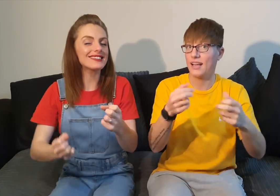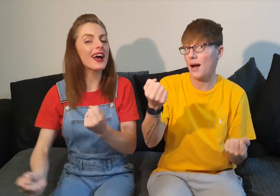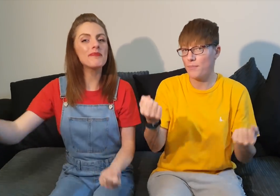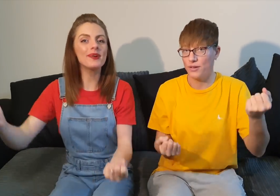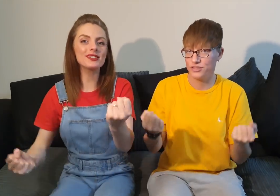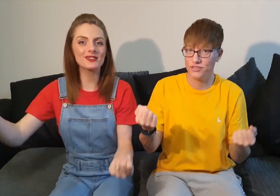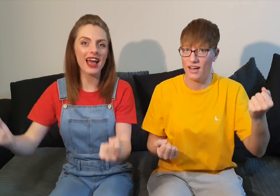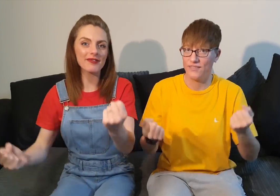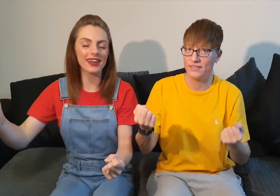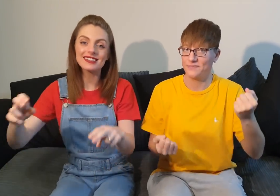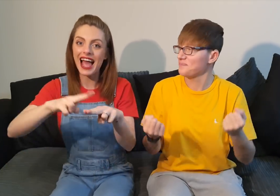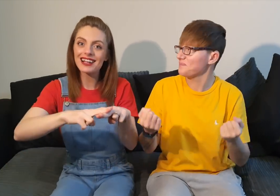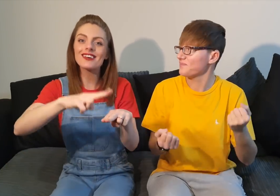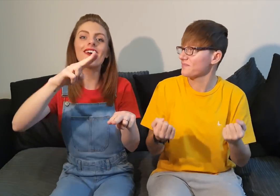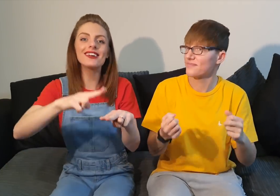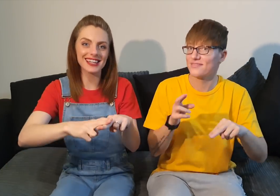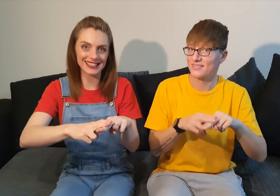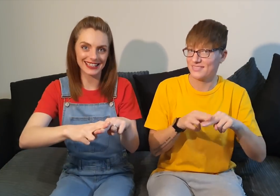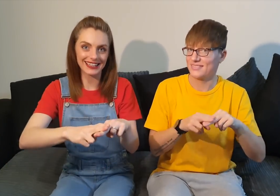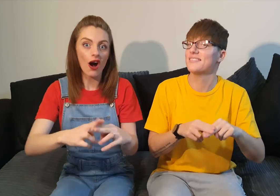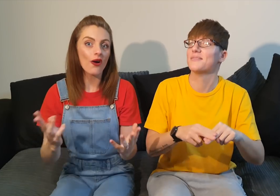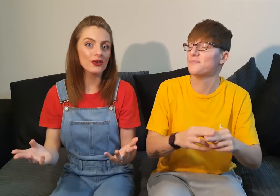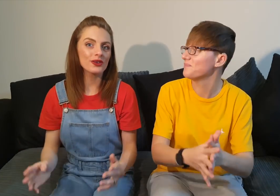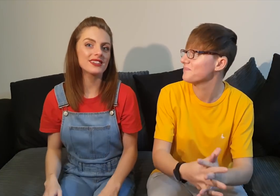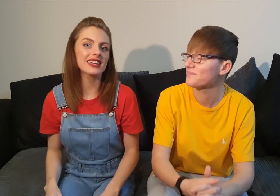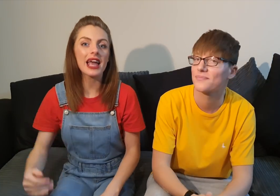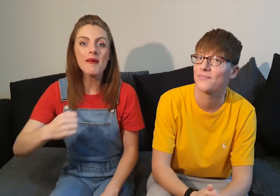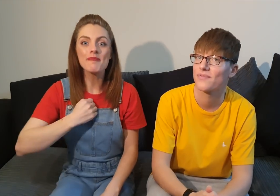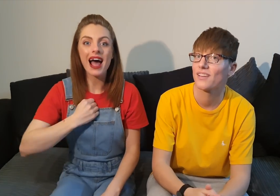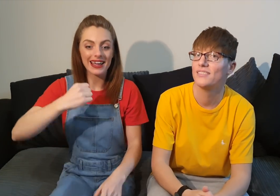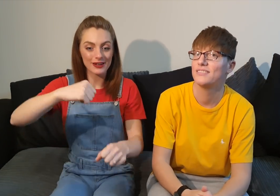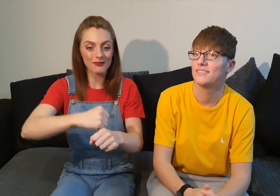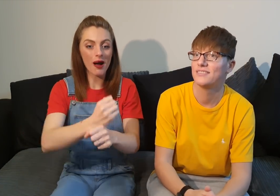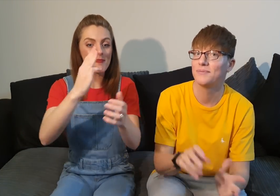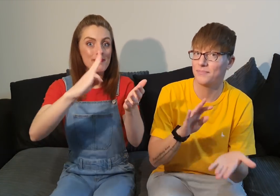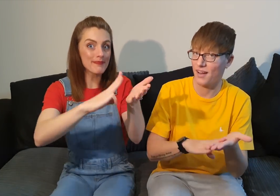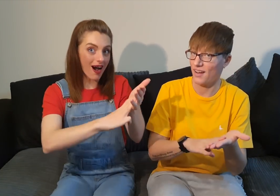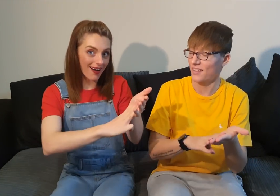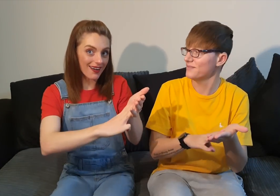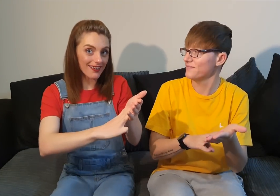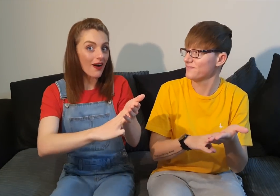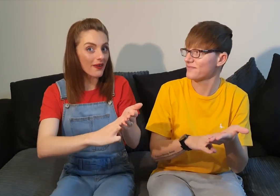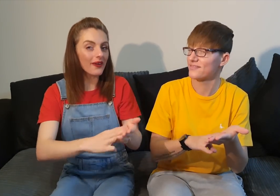a bus driver dad or daddy or you could say my grandma or